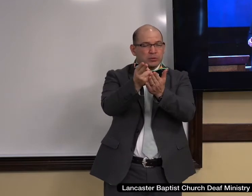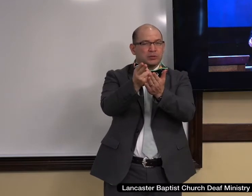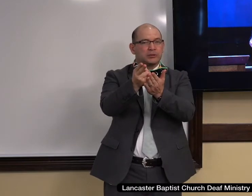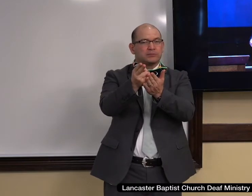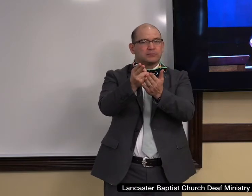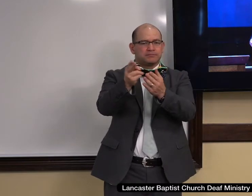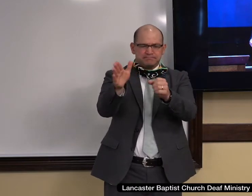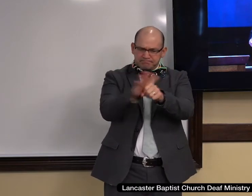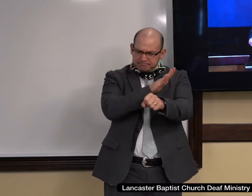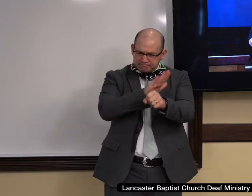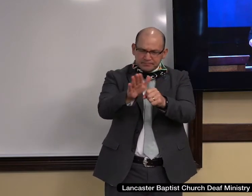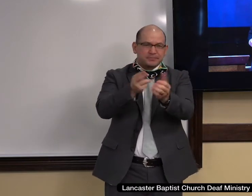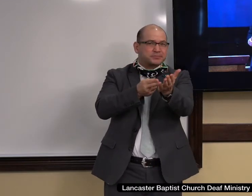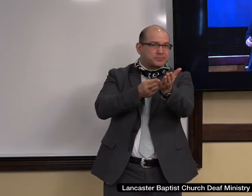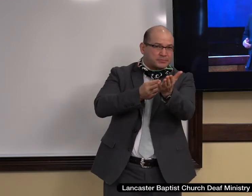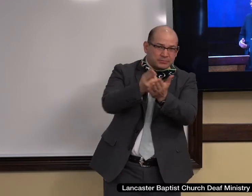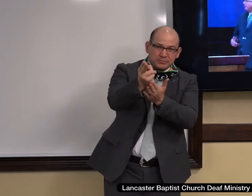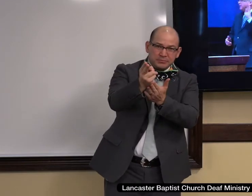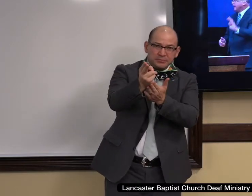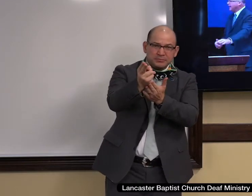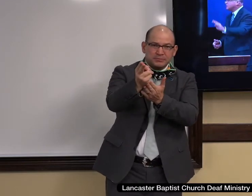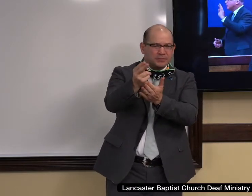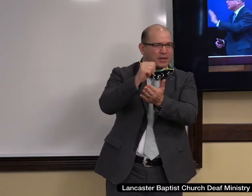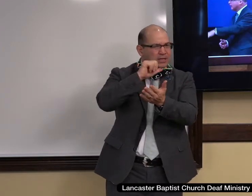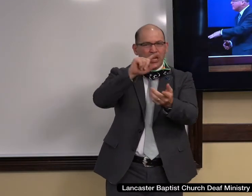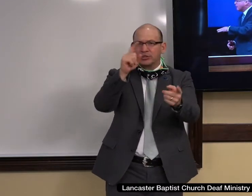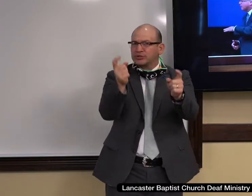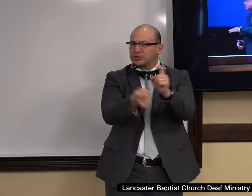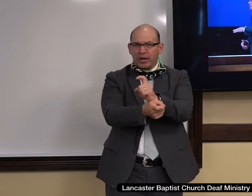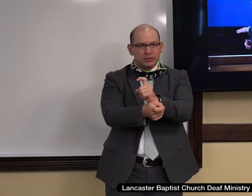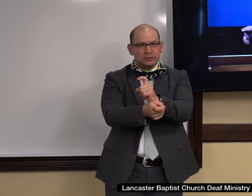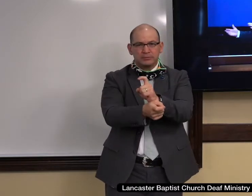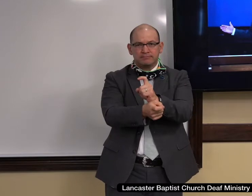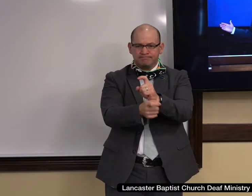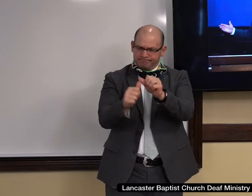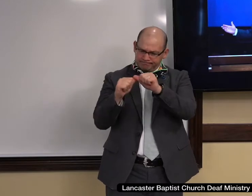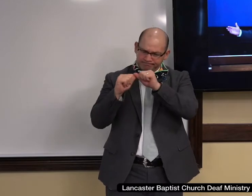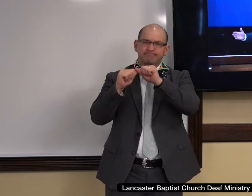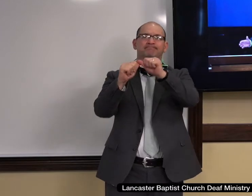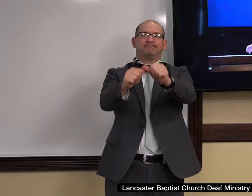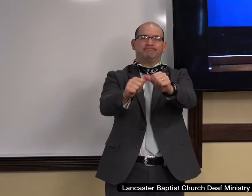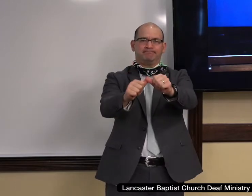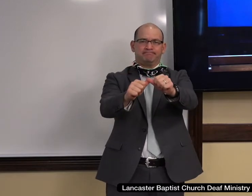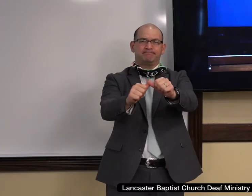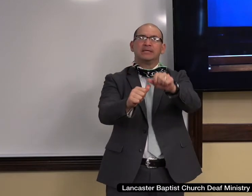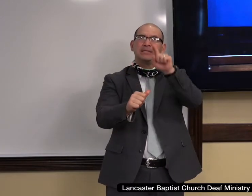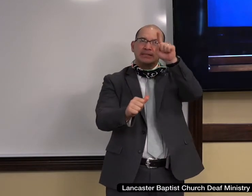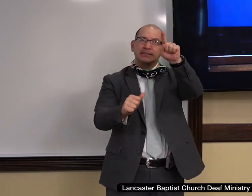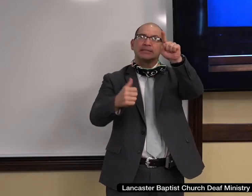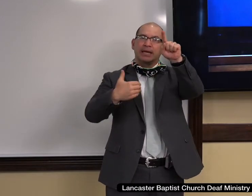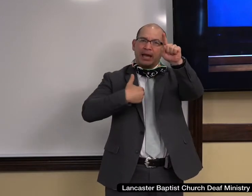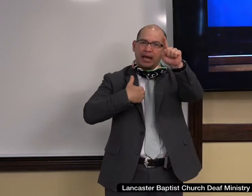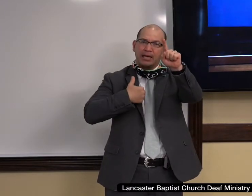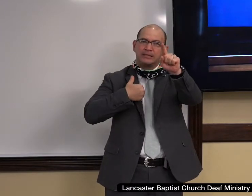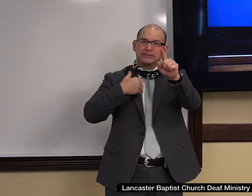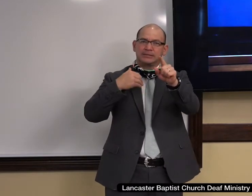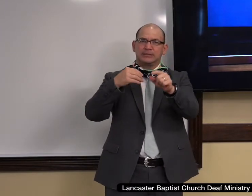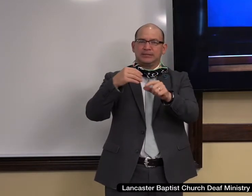it not. Remove not the ancient landmarks. God gives to his children absolute truth.